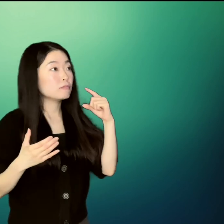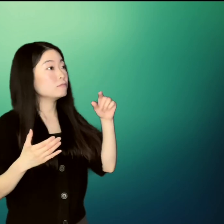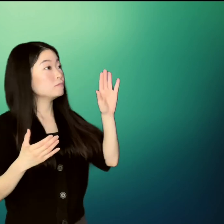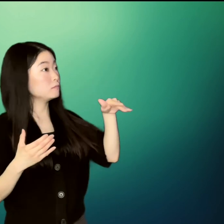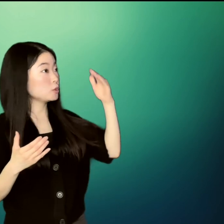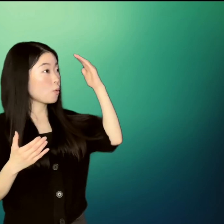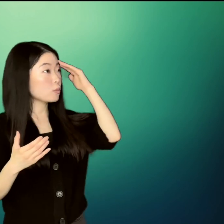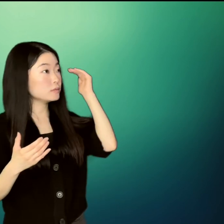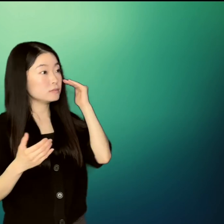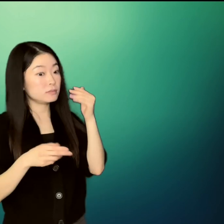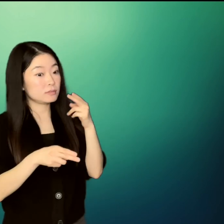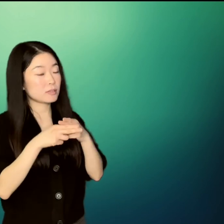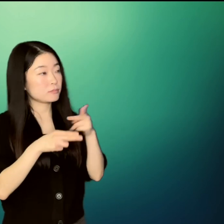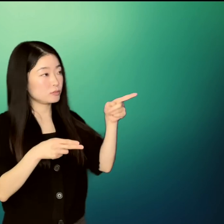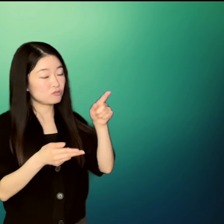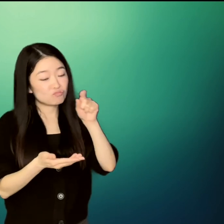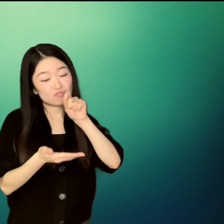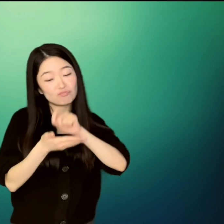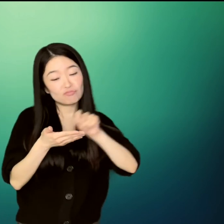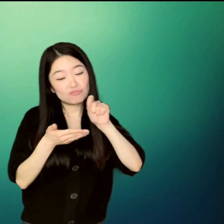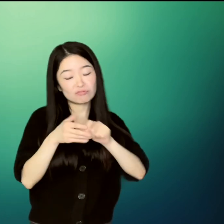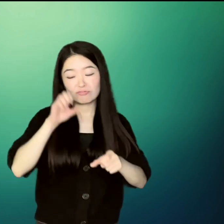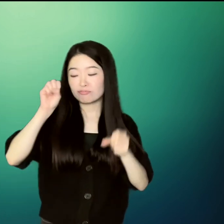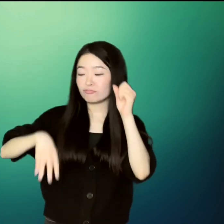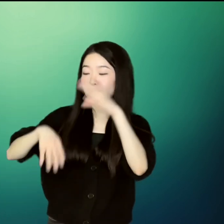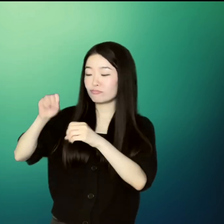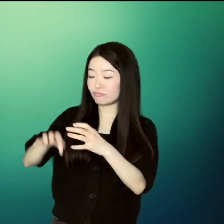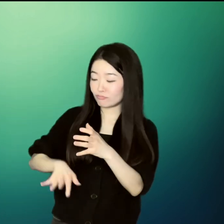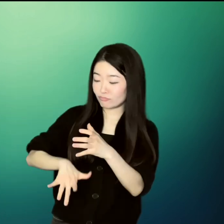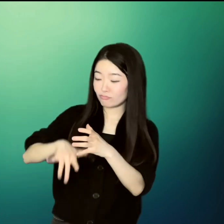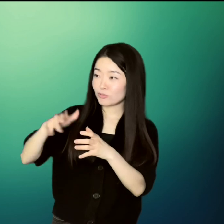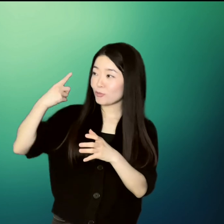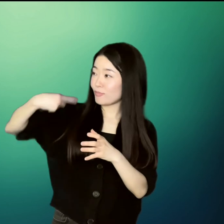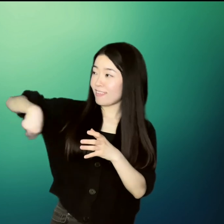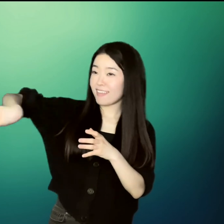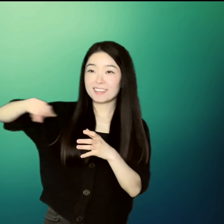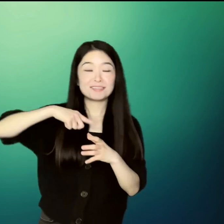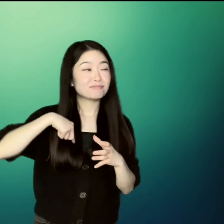some creative names in it for us. Names with good meanings.